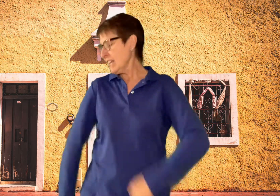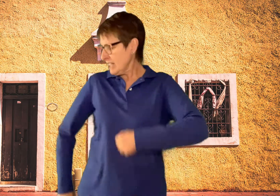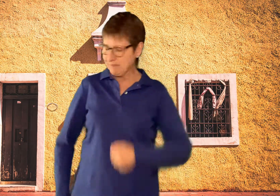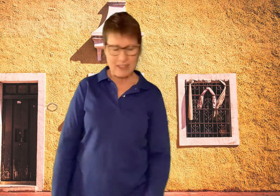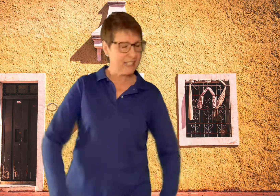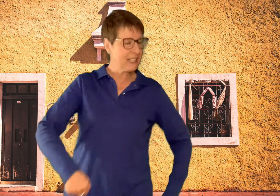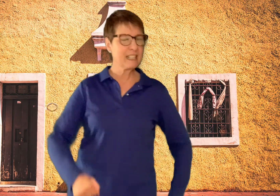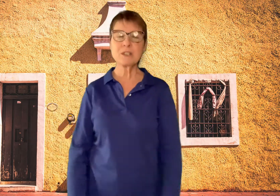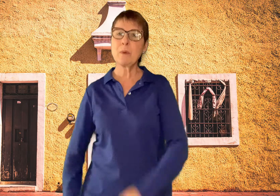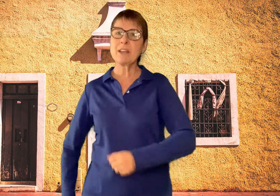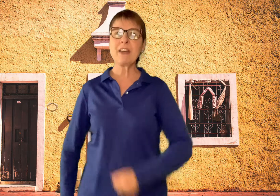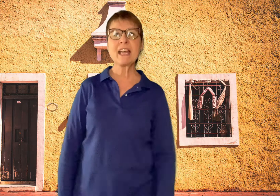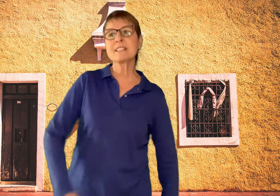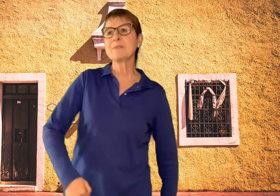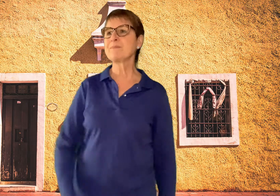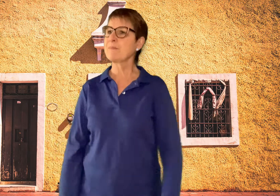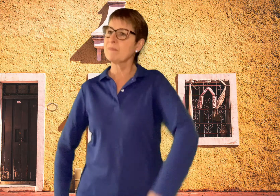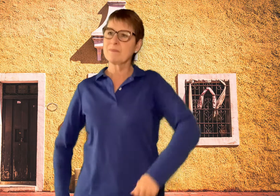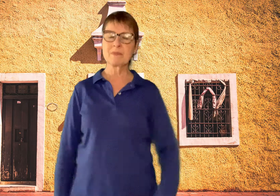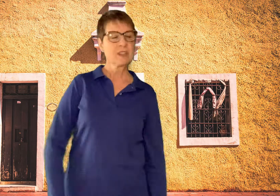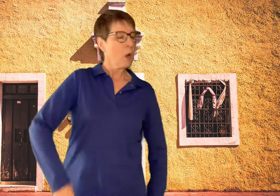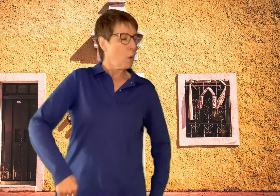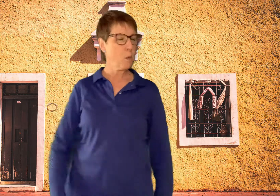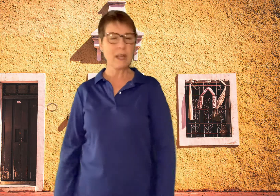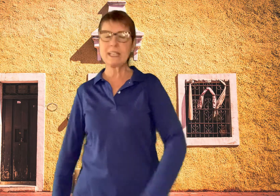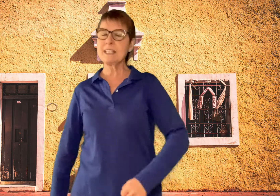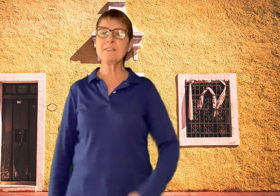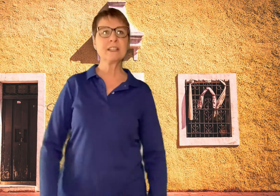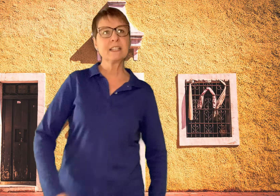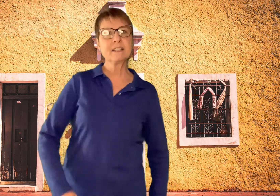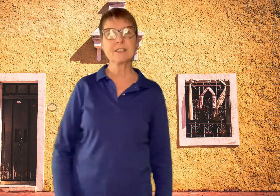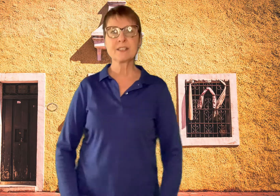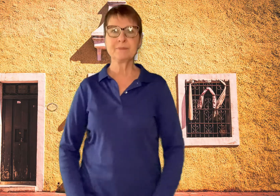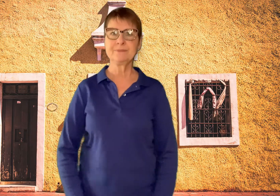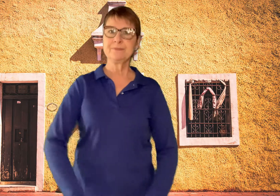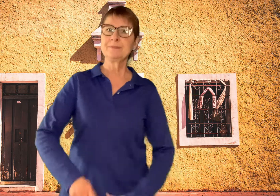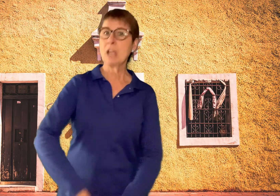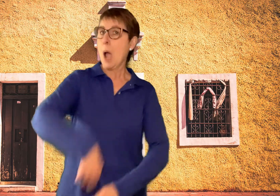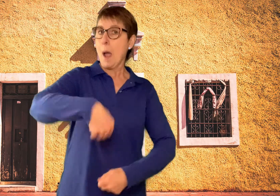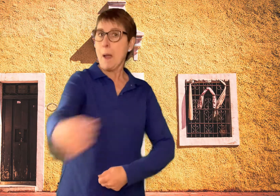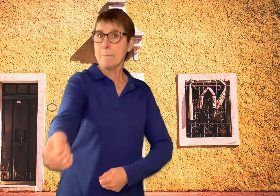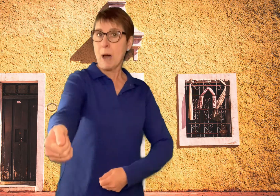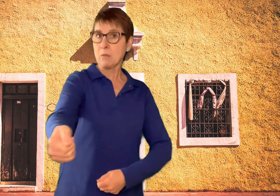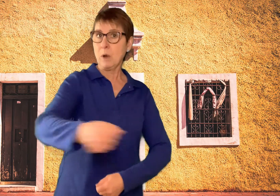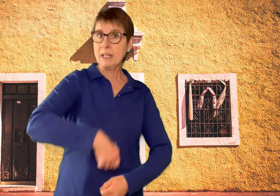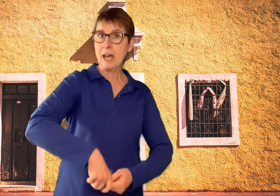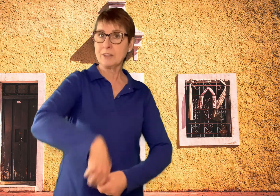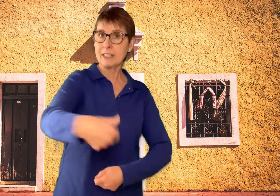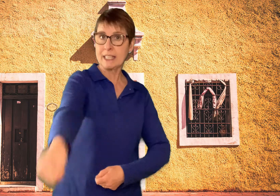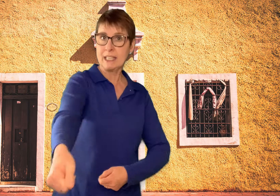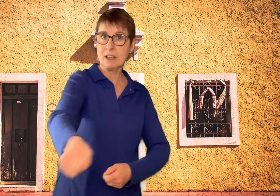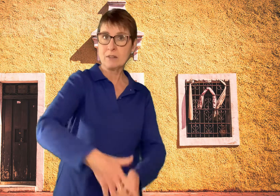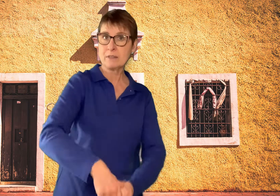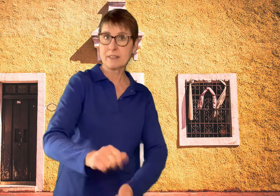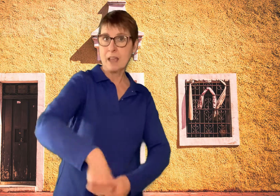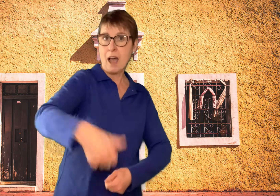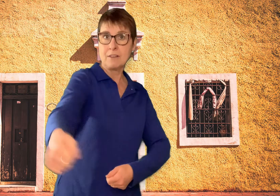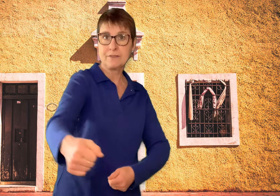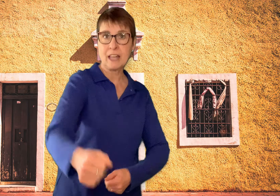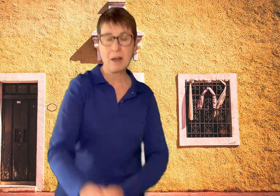he did as his wife asked. Went into the village. Bought 100 kilos of flour.